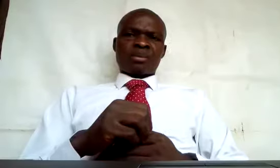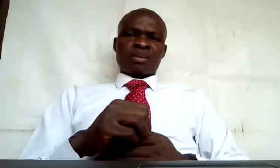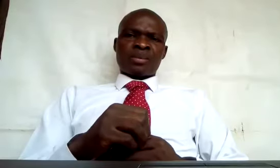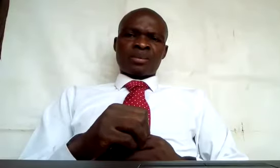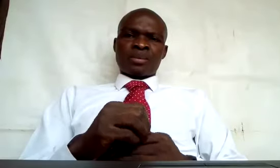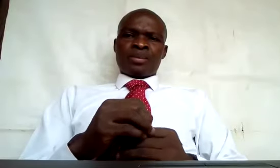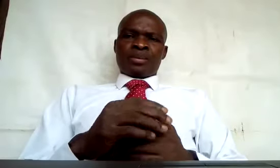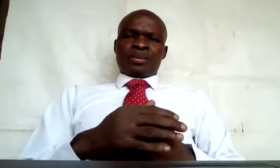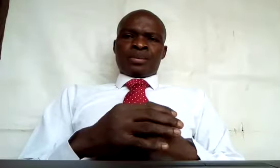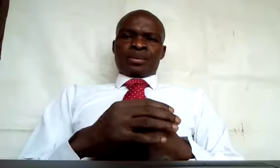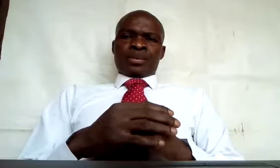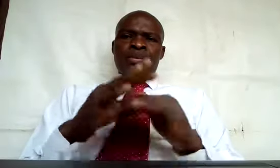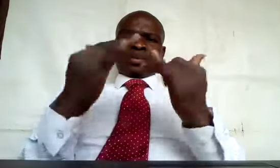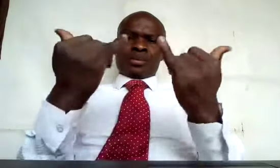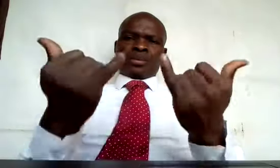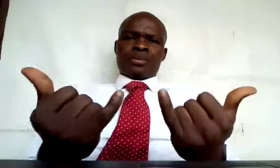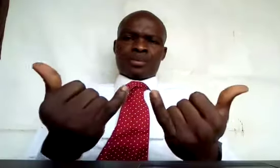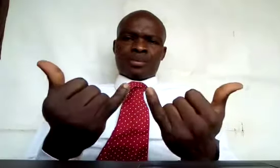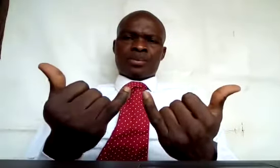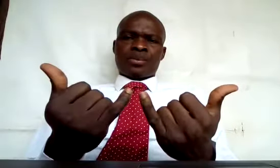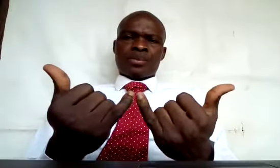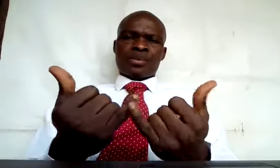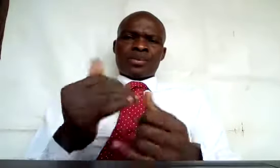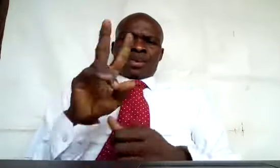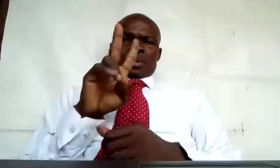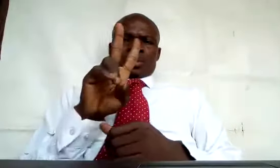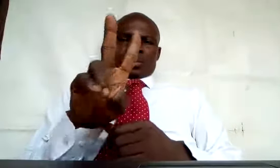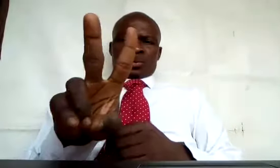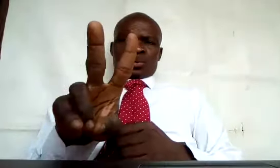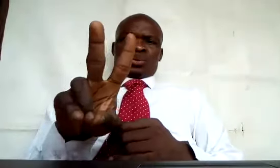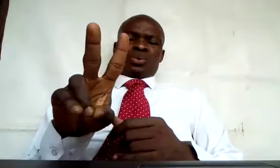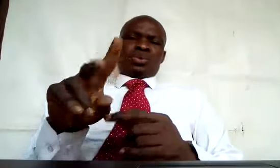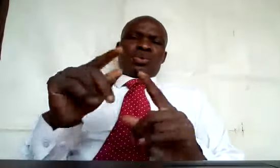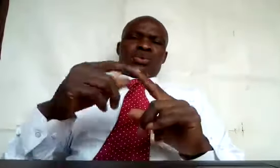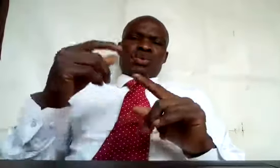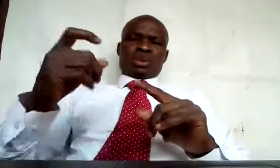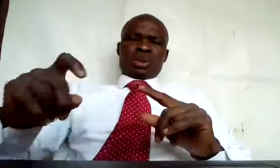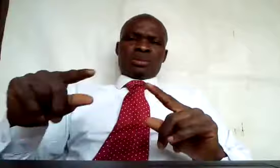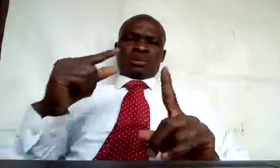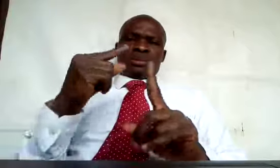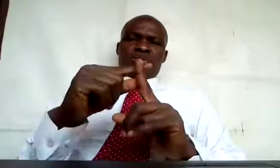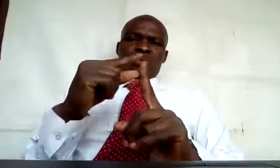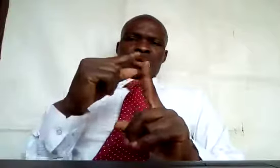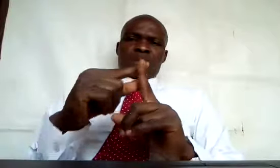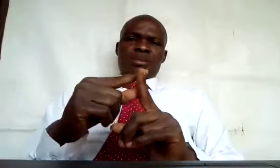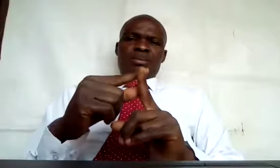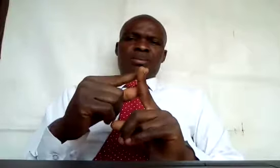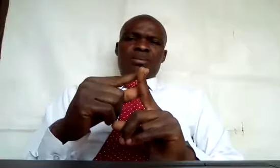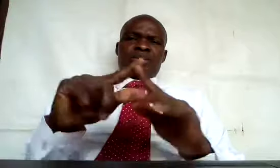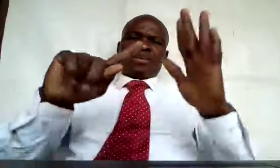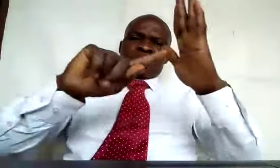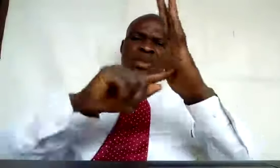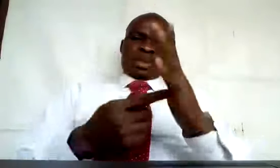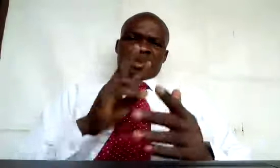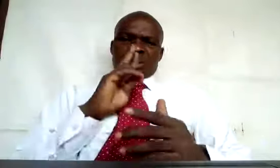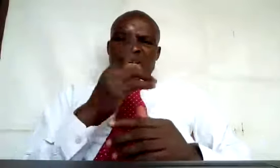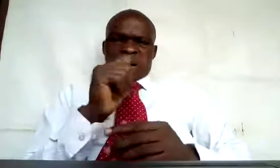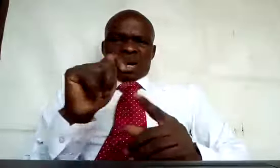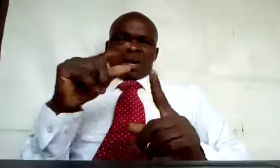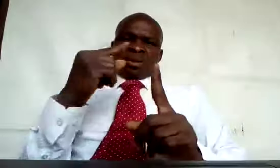Now, two syllable words. These are words with two